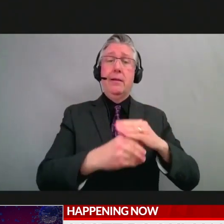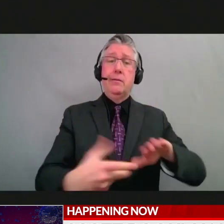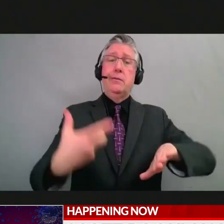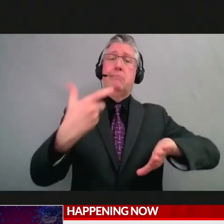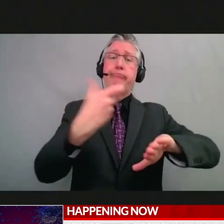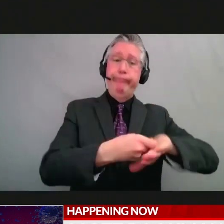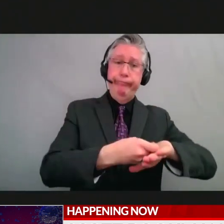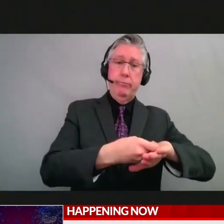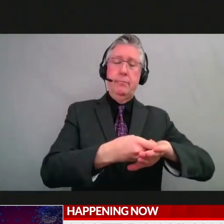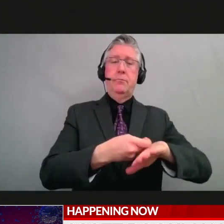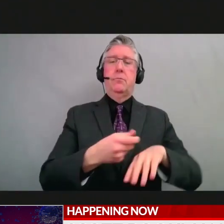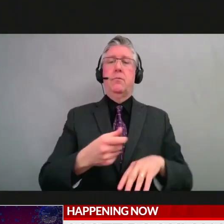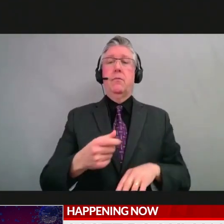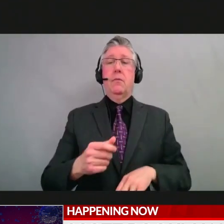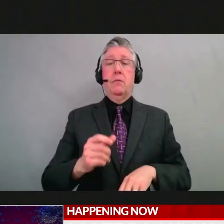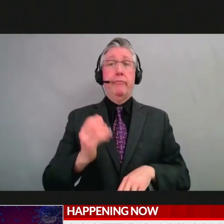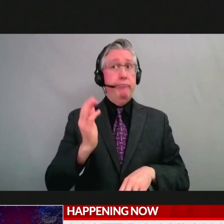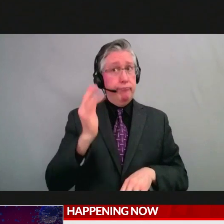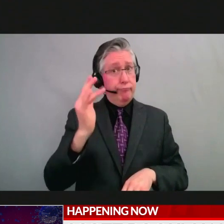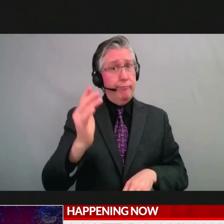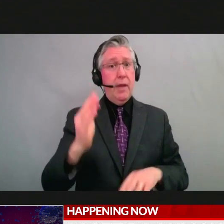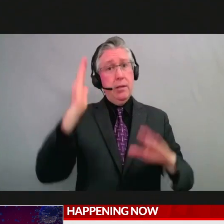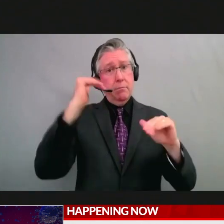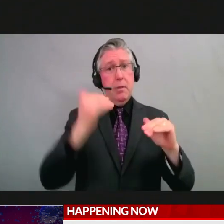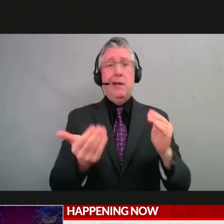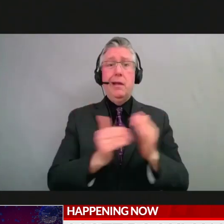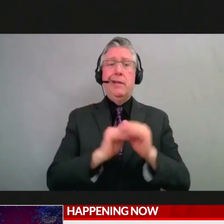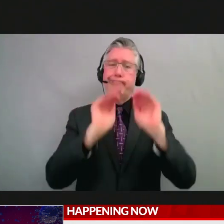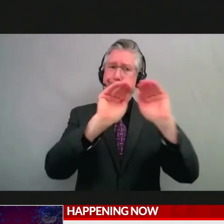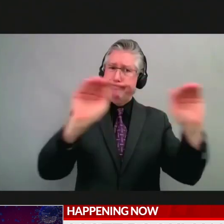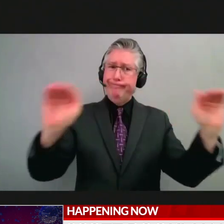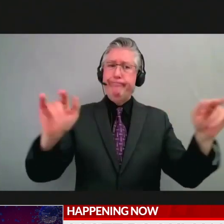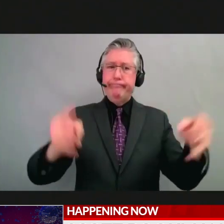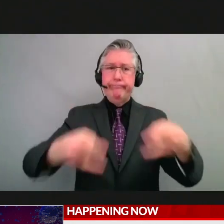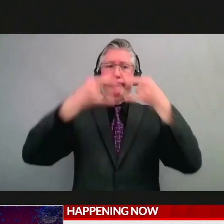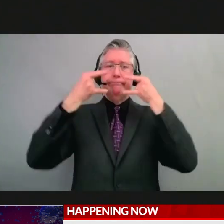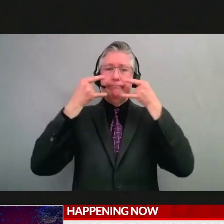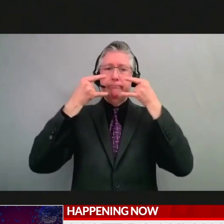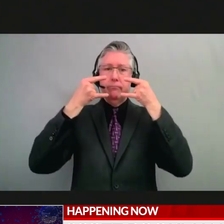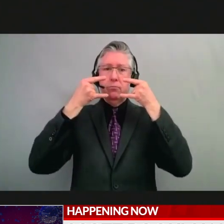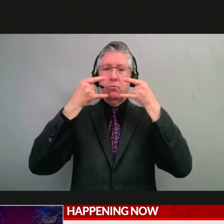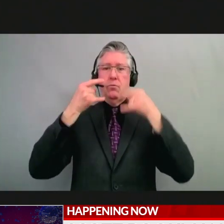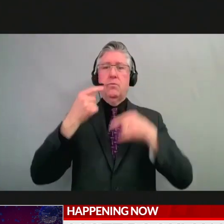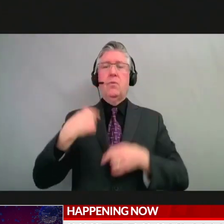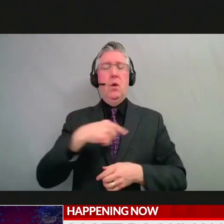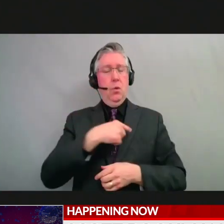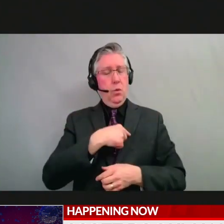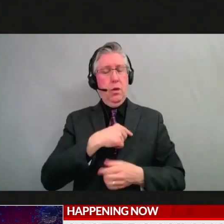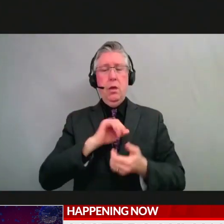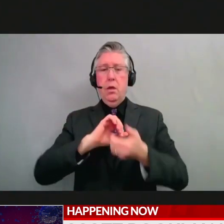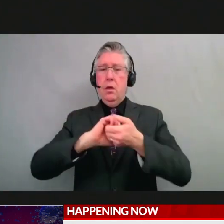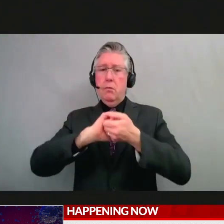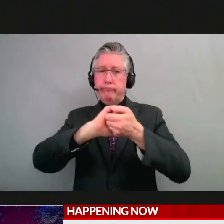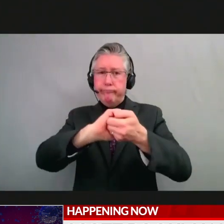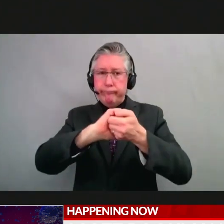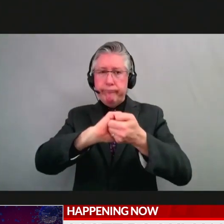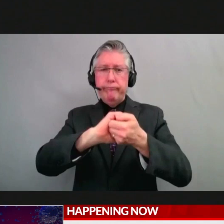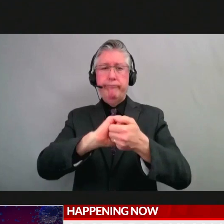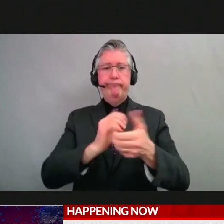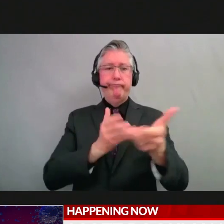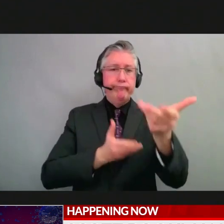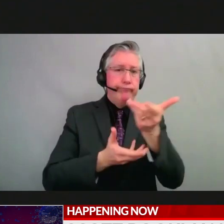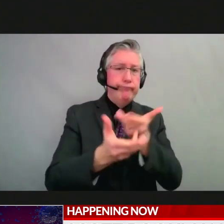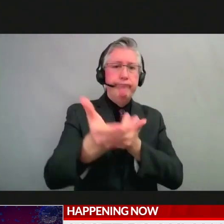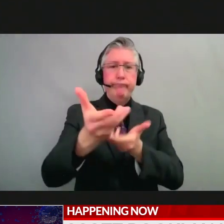on again? These are all things that we will continue to work with you, work with our partners and ensure that the public